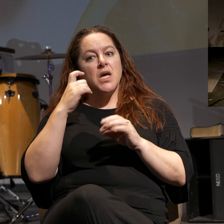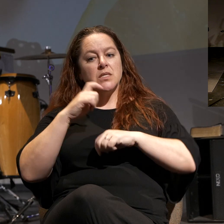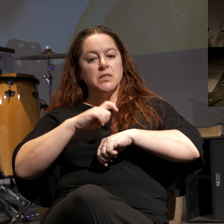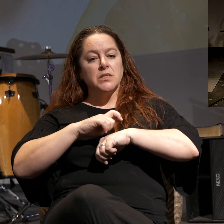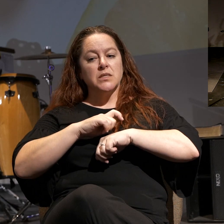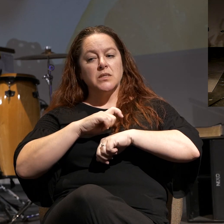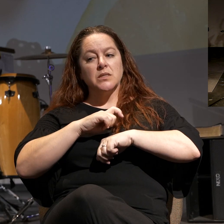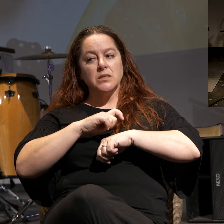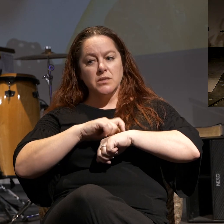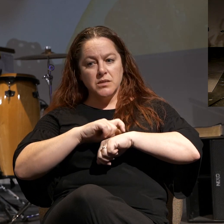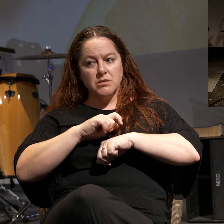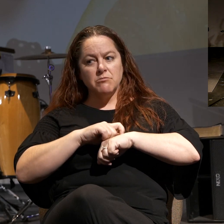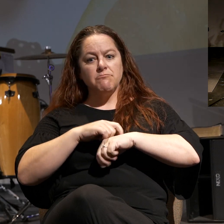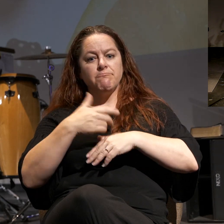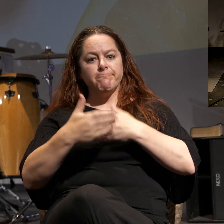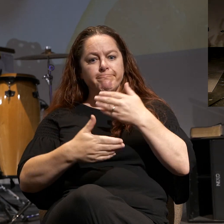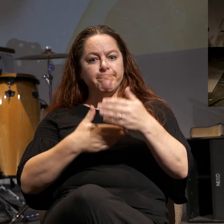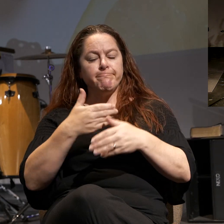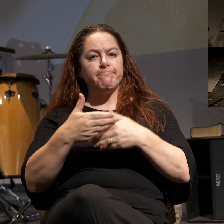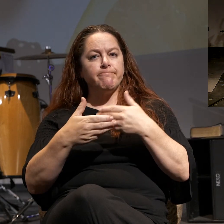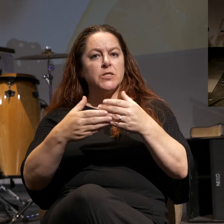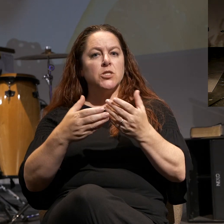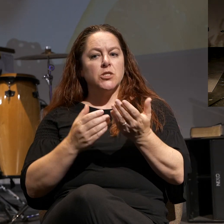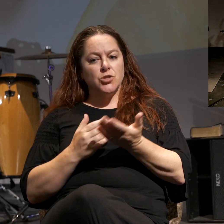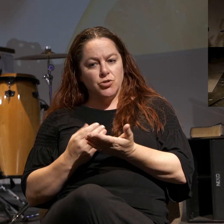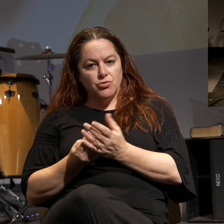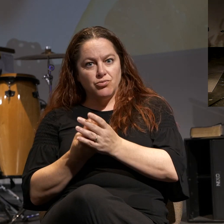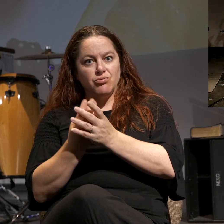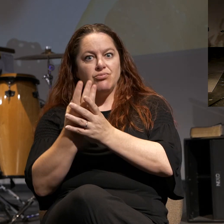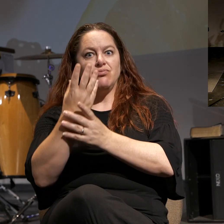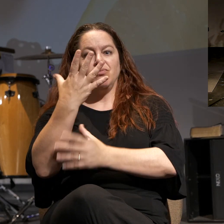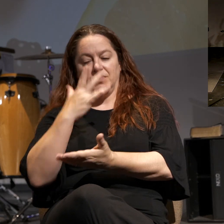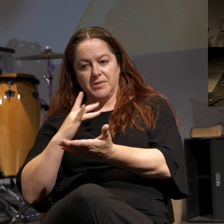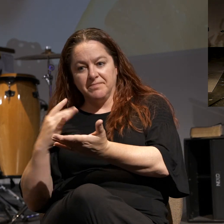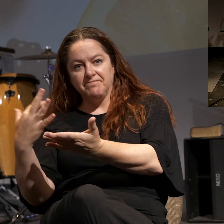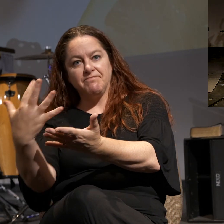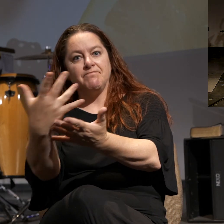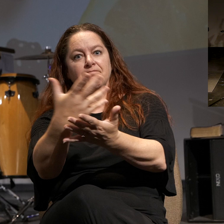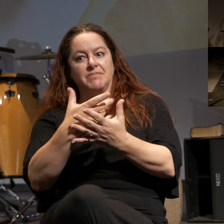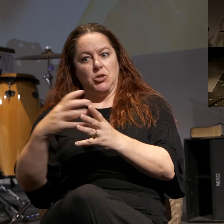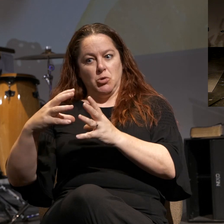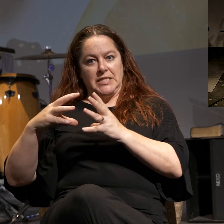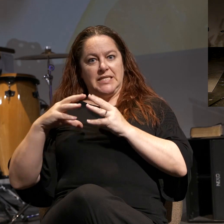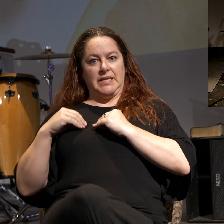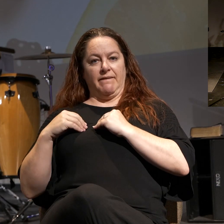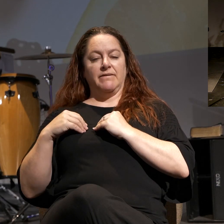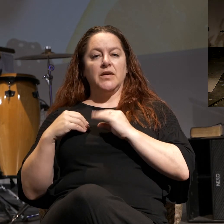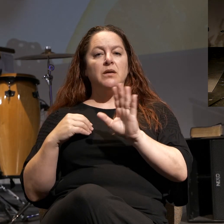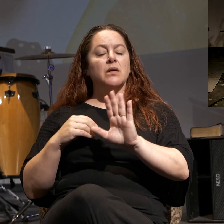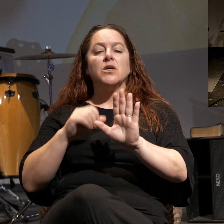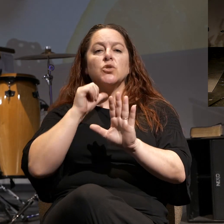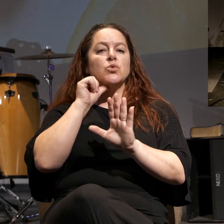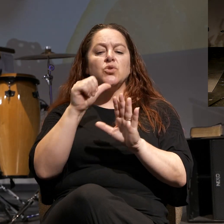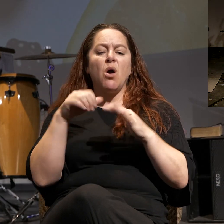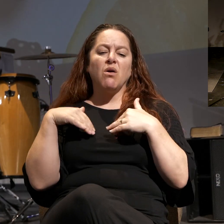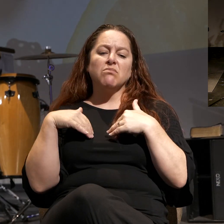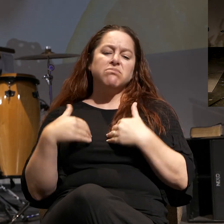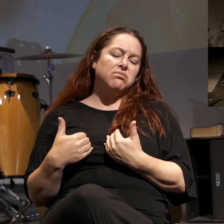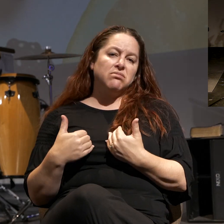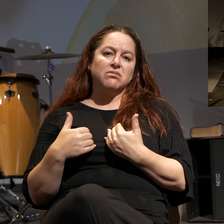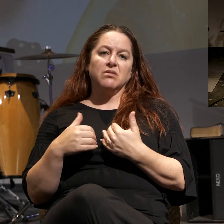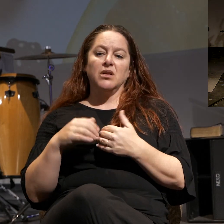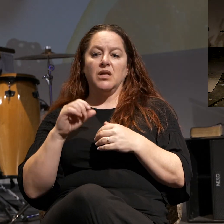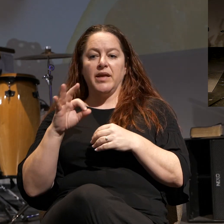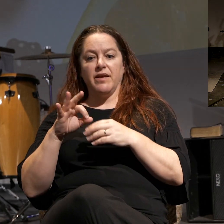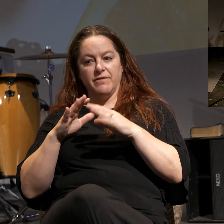receive the crop of seeds that you have planted. So he says, Do not grow weary in